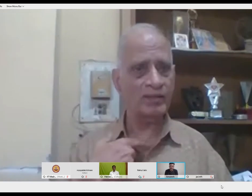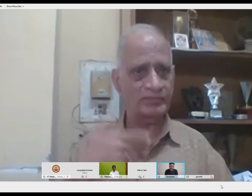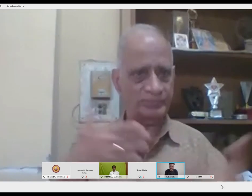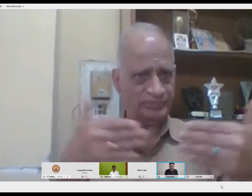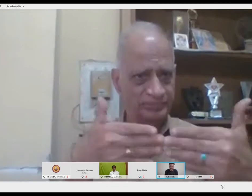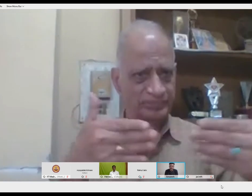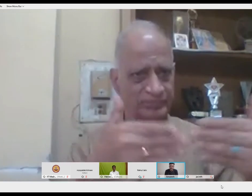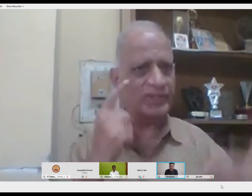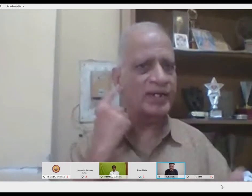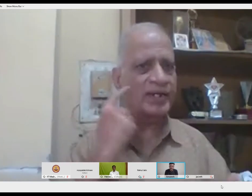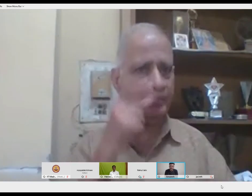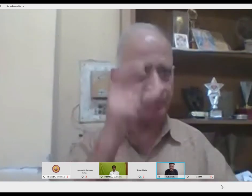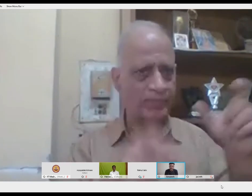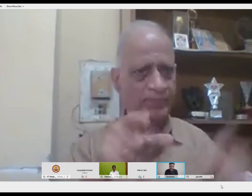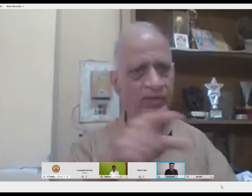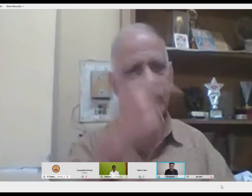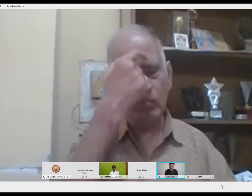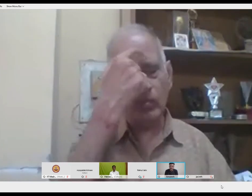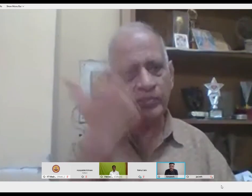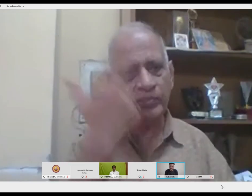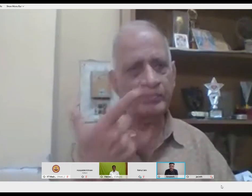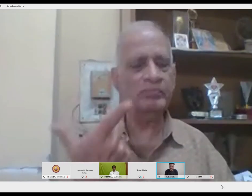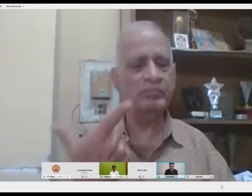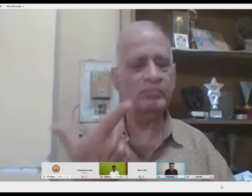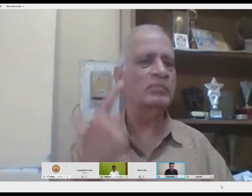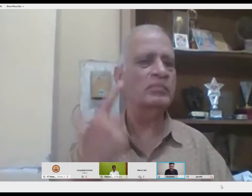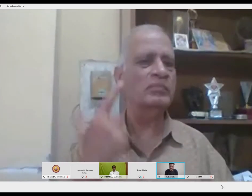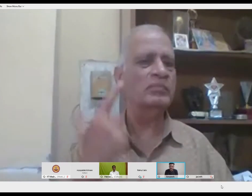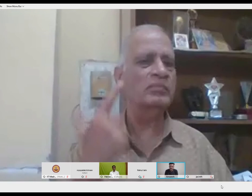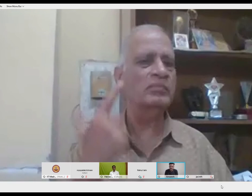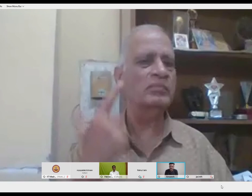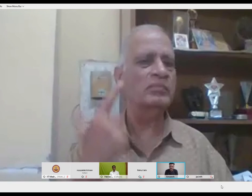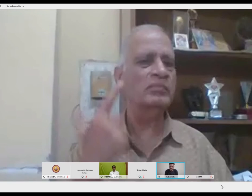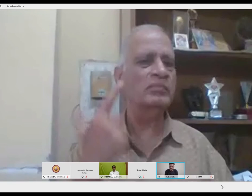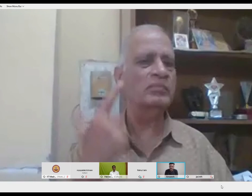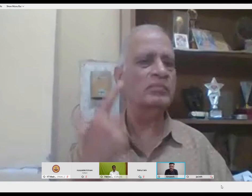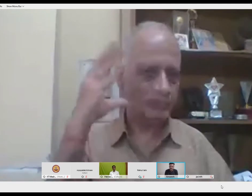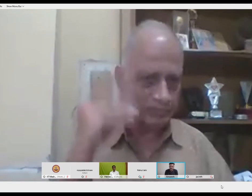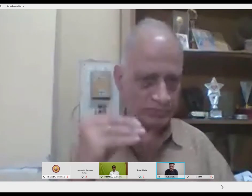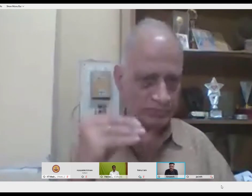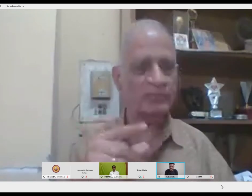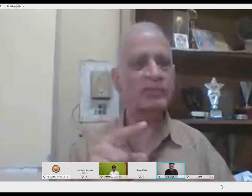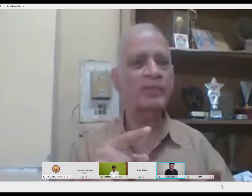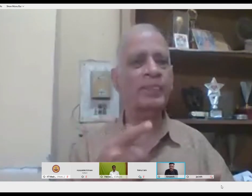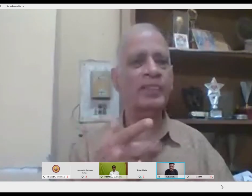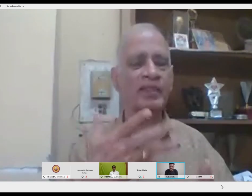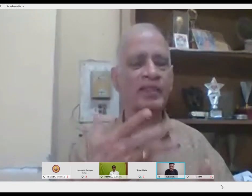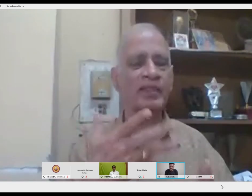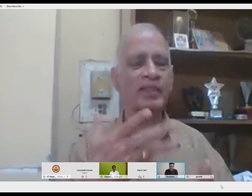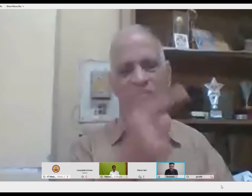in India, I met a lot of deaf people. The main issue is